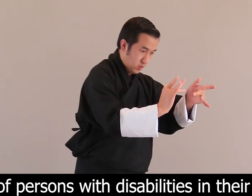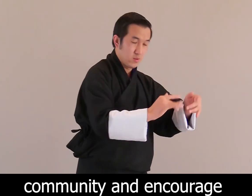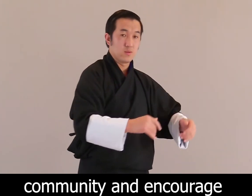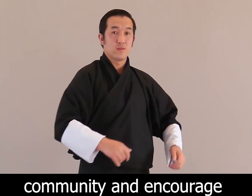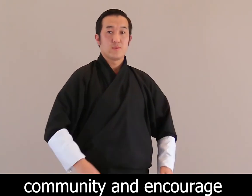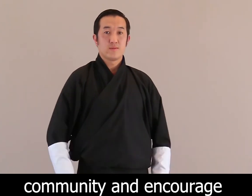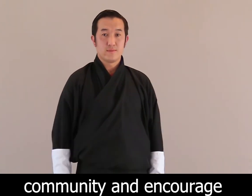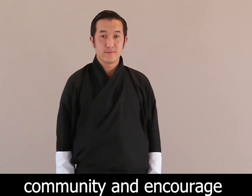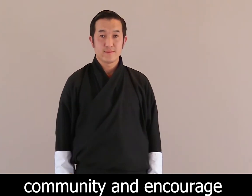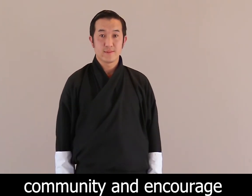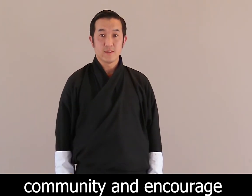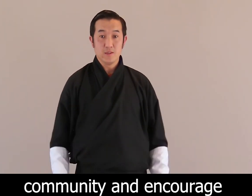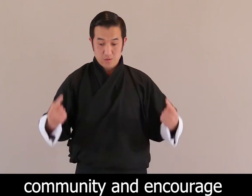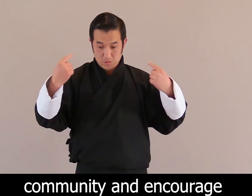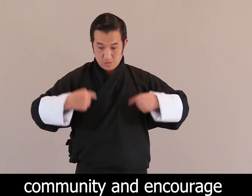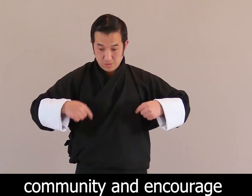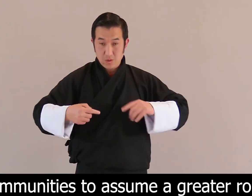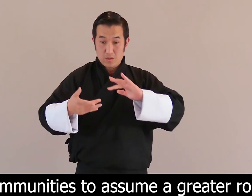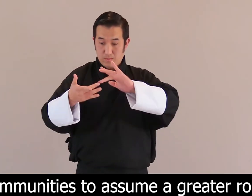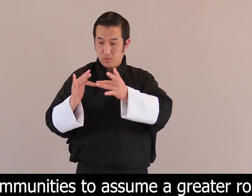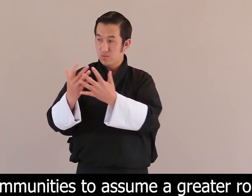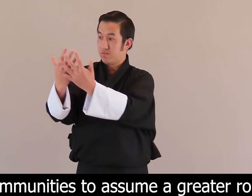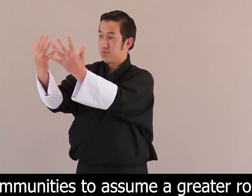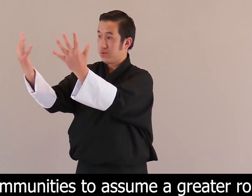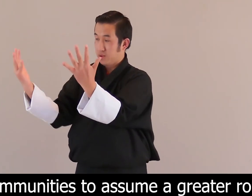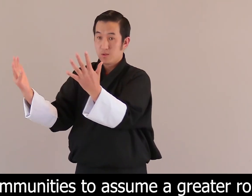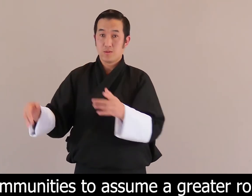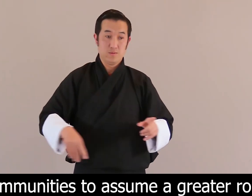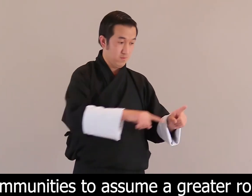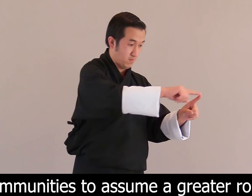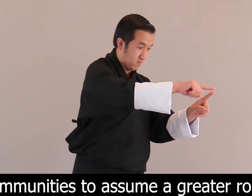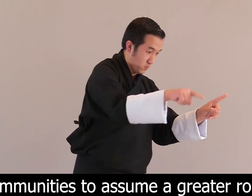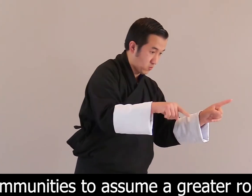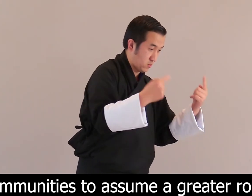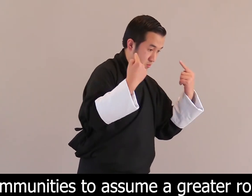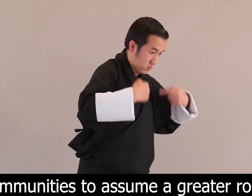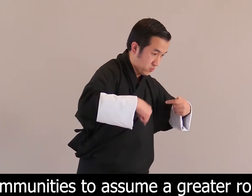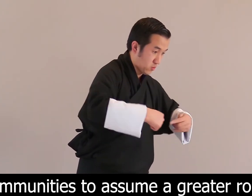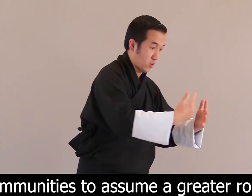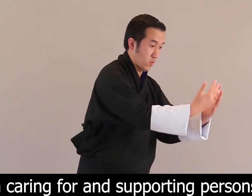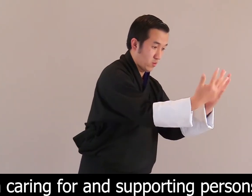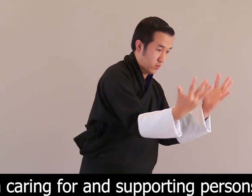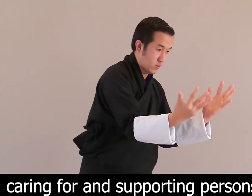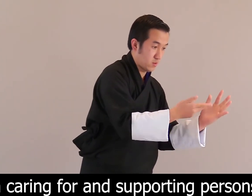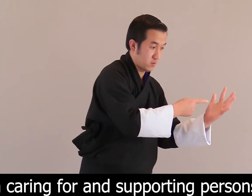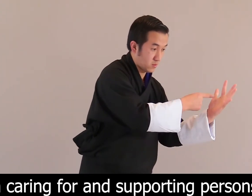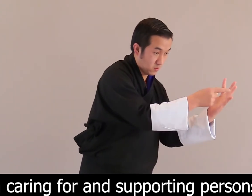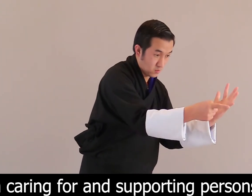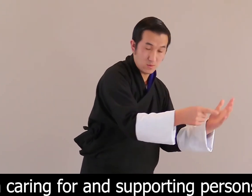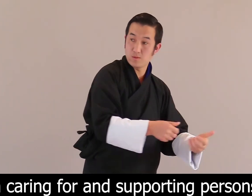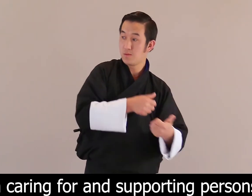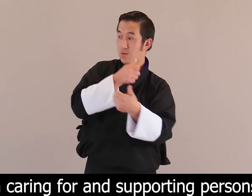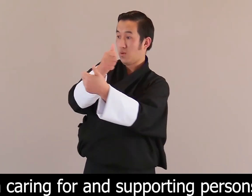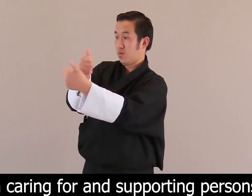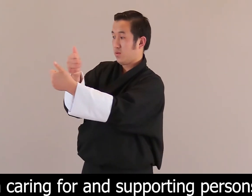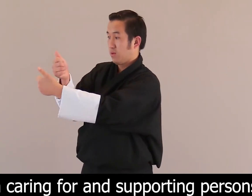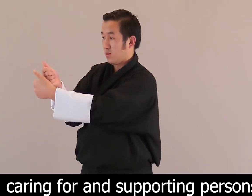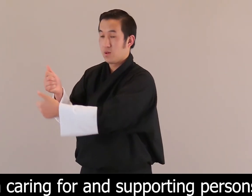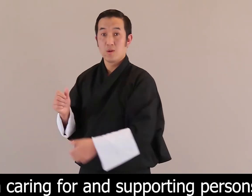disabilities disabilities in their community and encourage communities to assume a greater role in caring for and